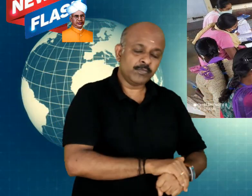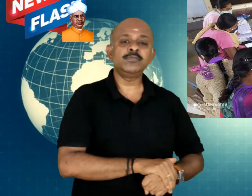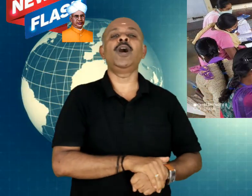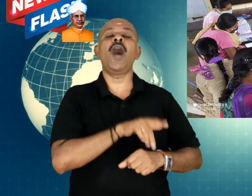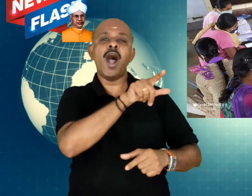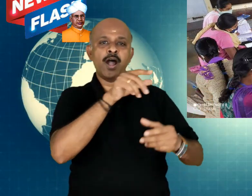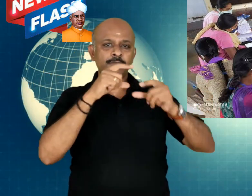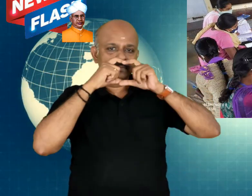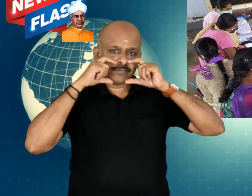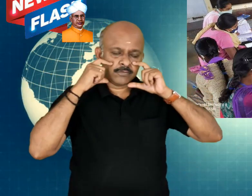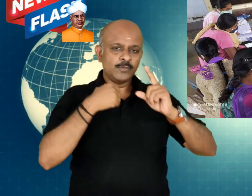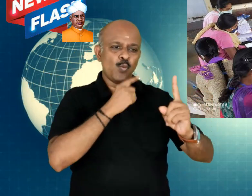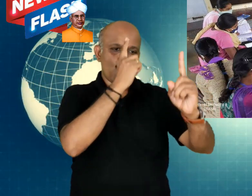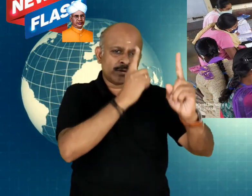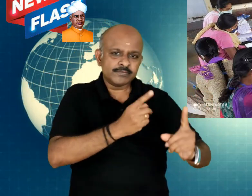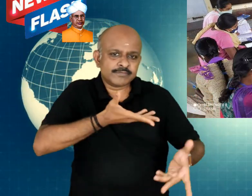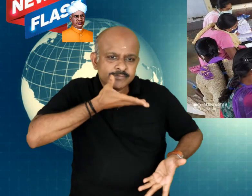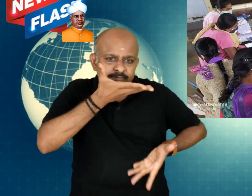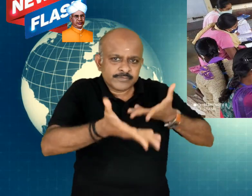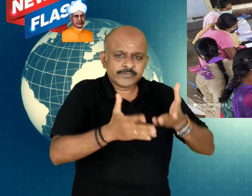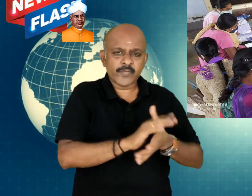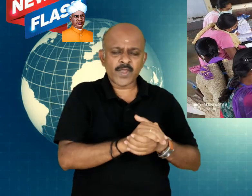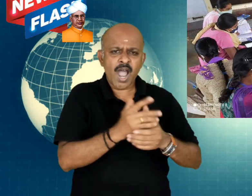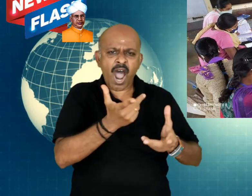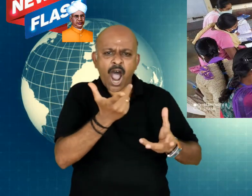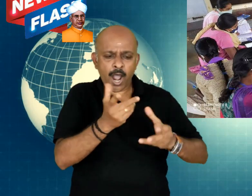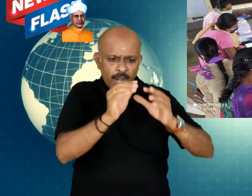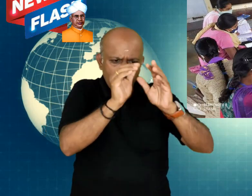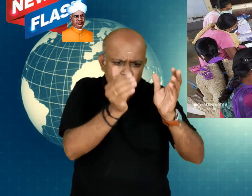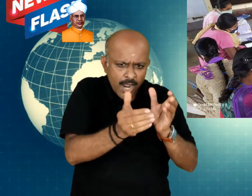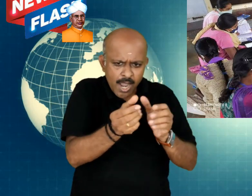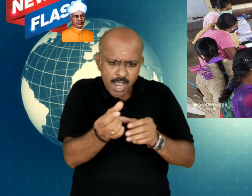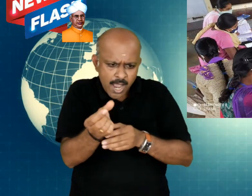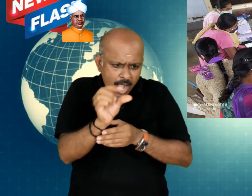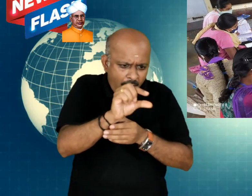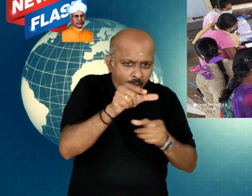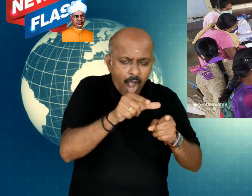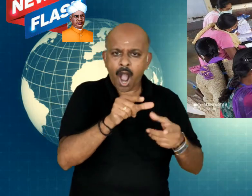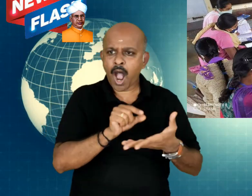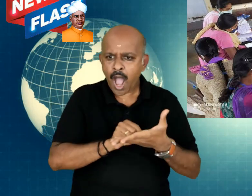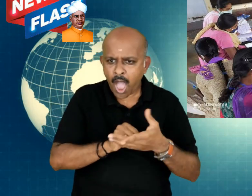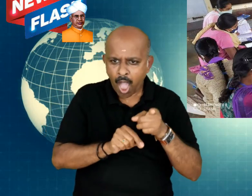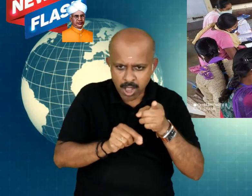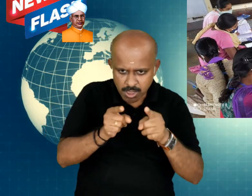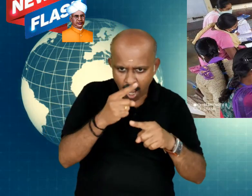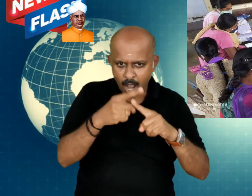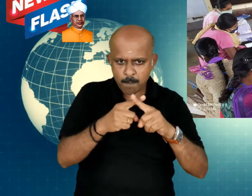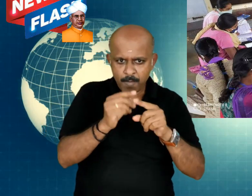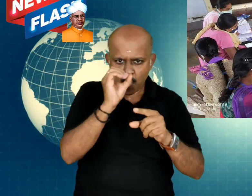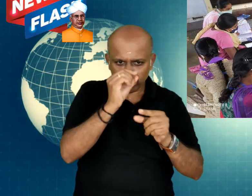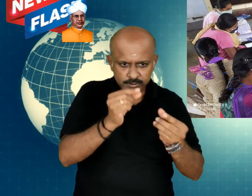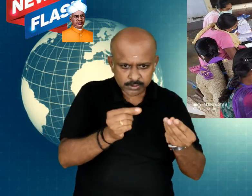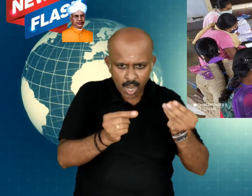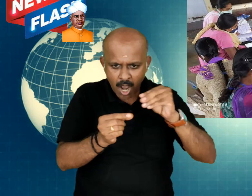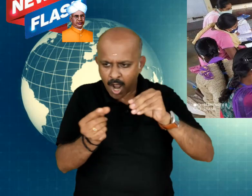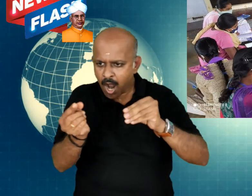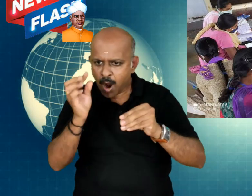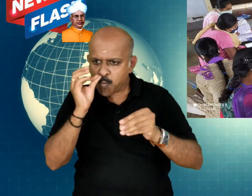The kit contains test tubes, beakers, litmus papers, and other chemical components